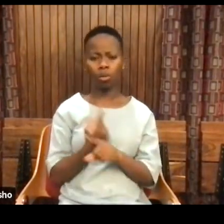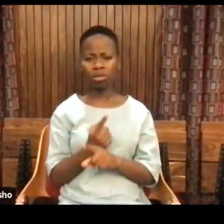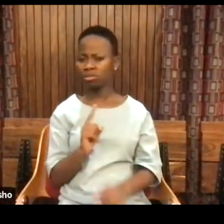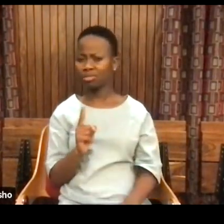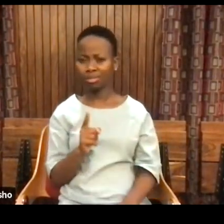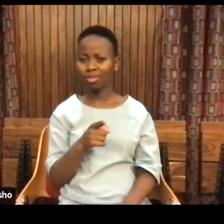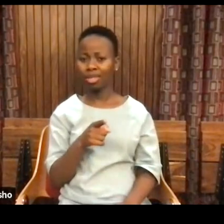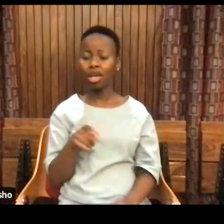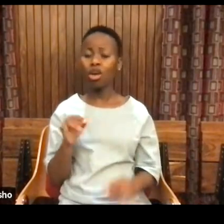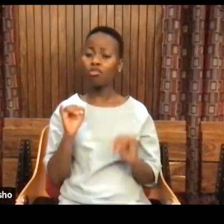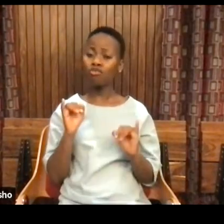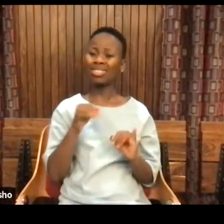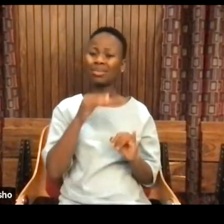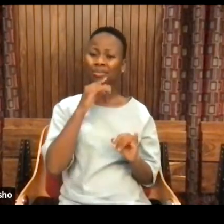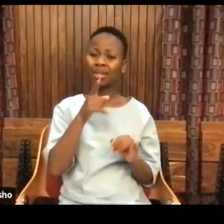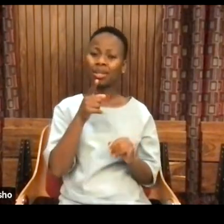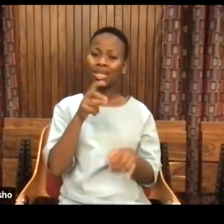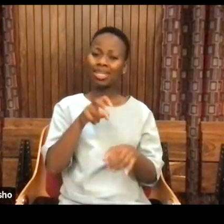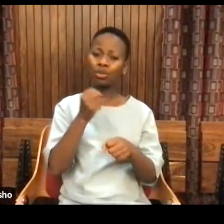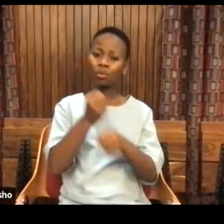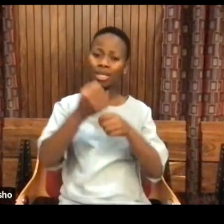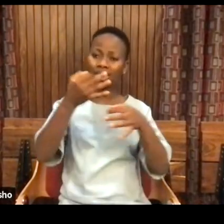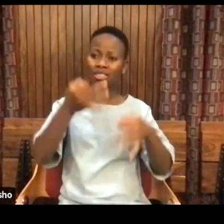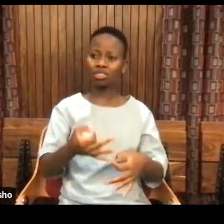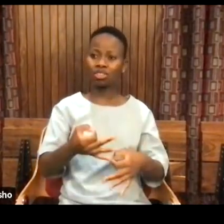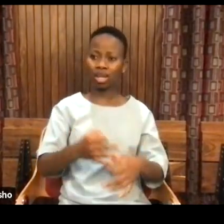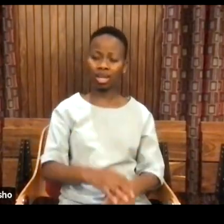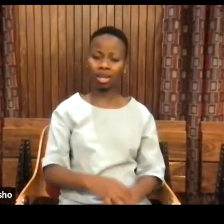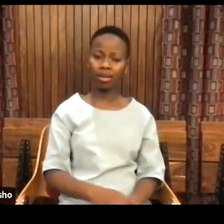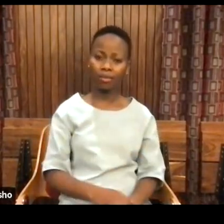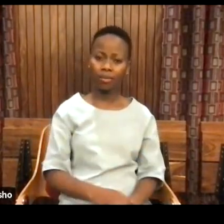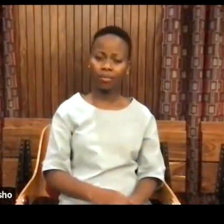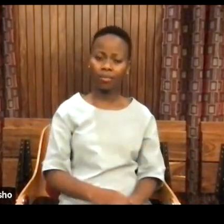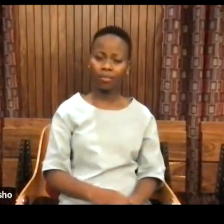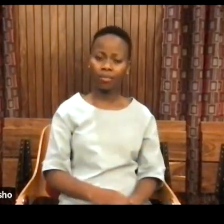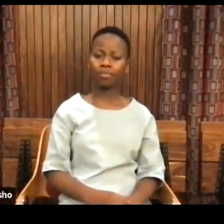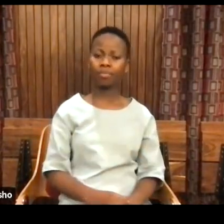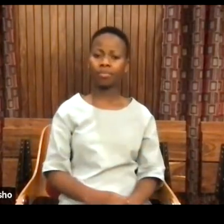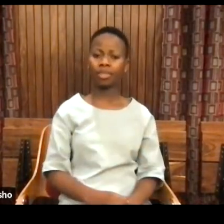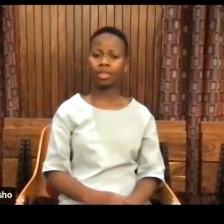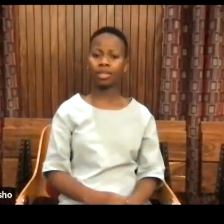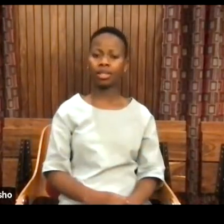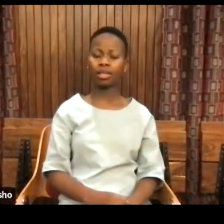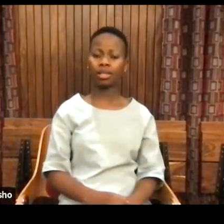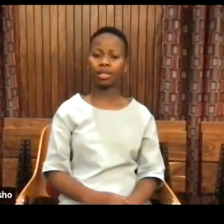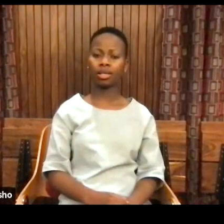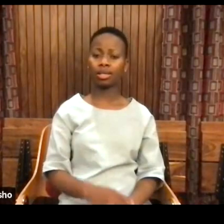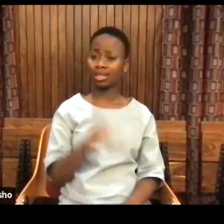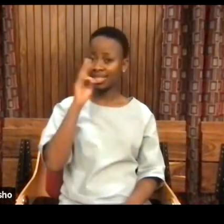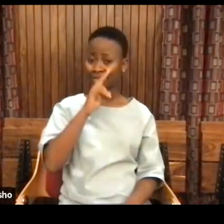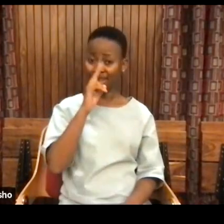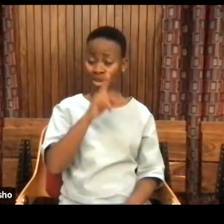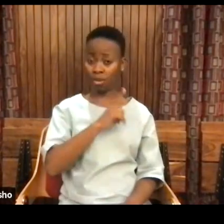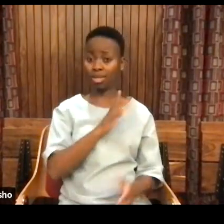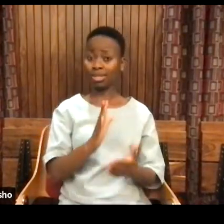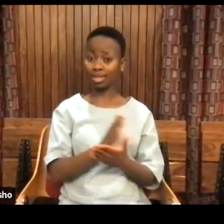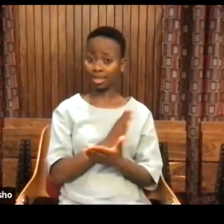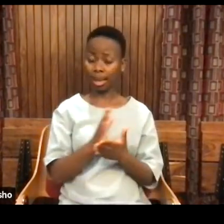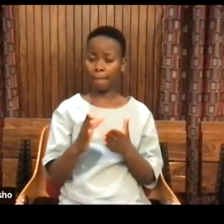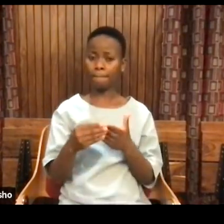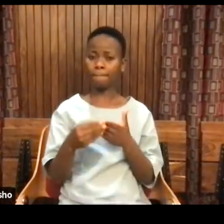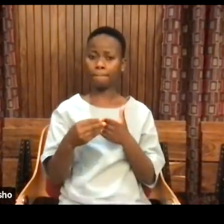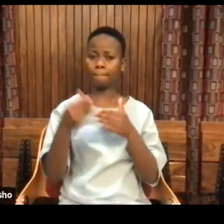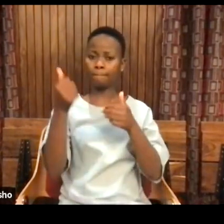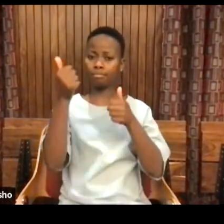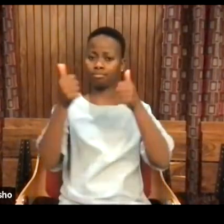you have to make decisions. And, you know, it's funny whenever I'm in leadership roles, you're like, oh, man, you know. I said,